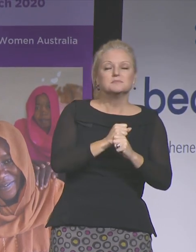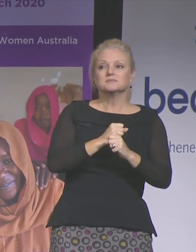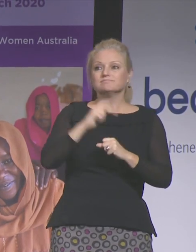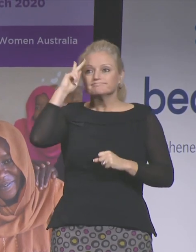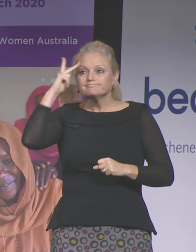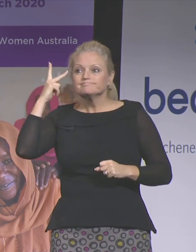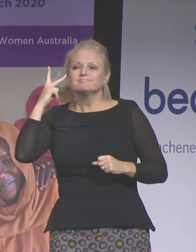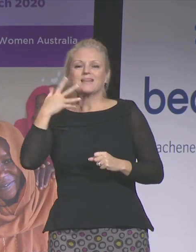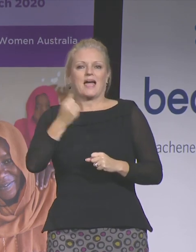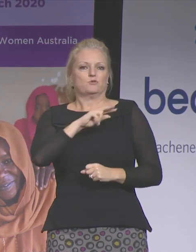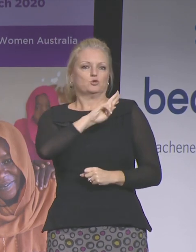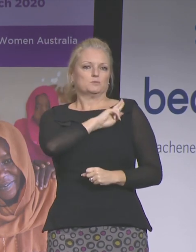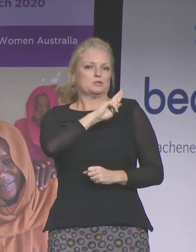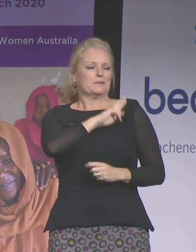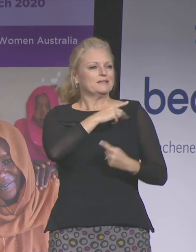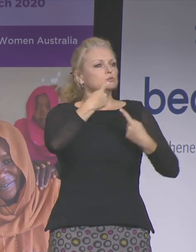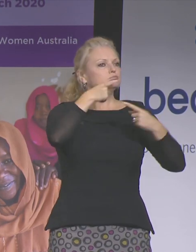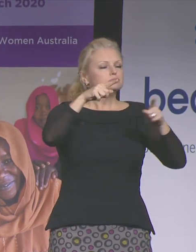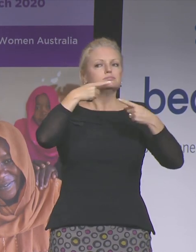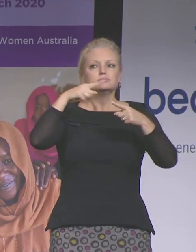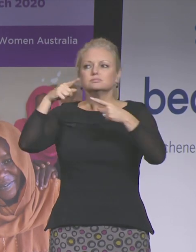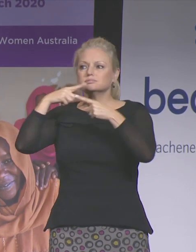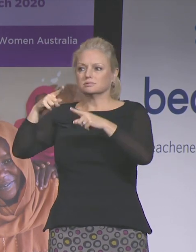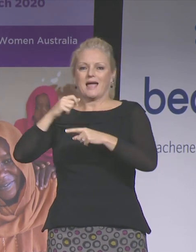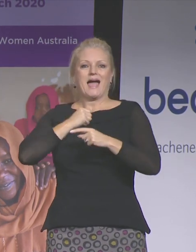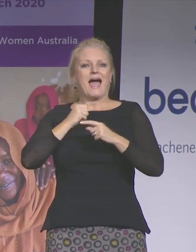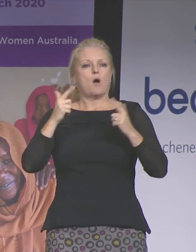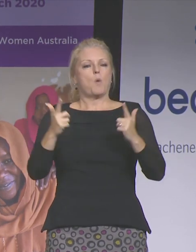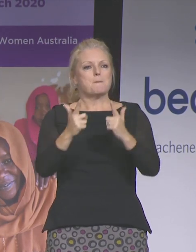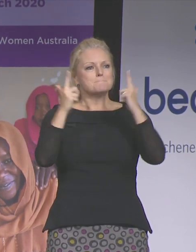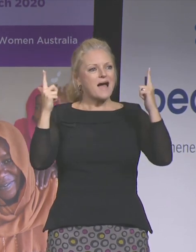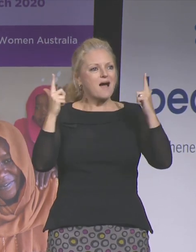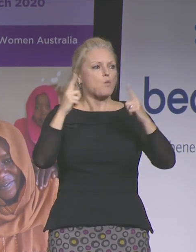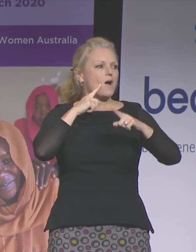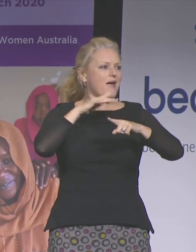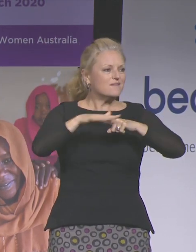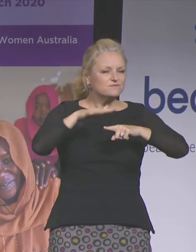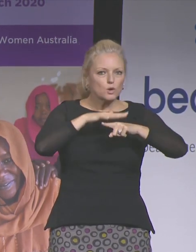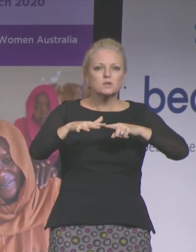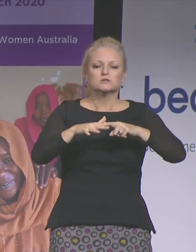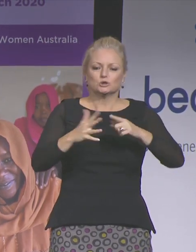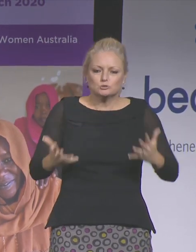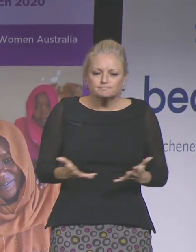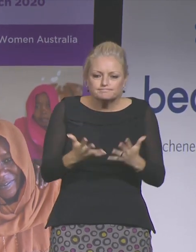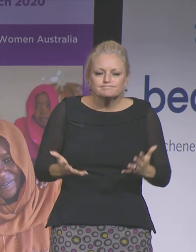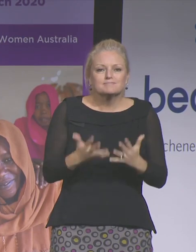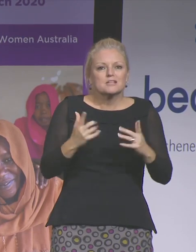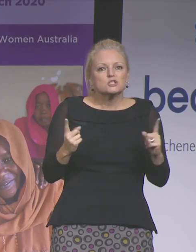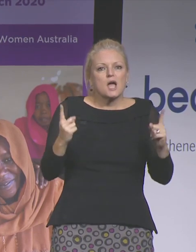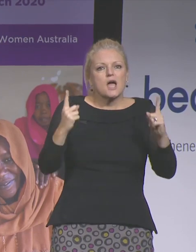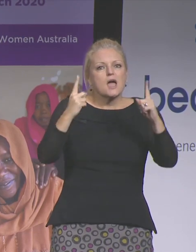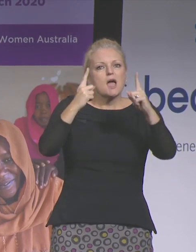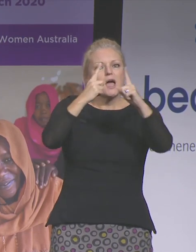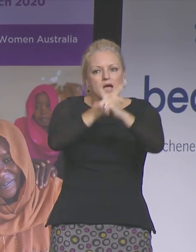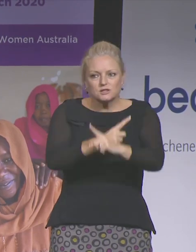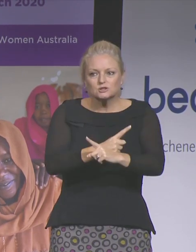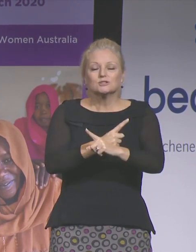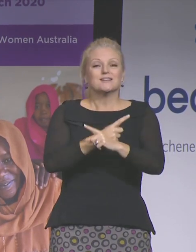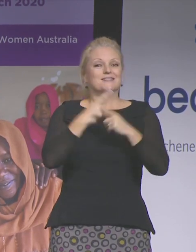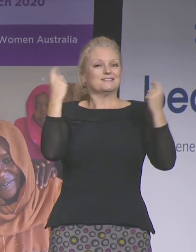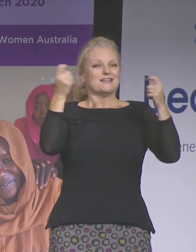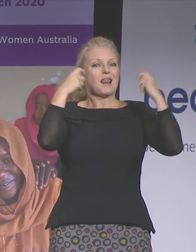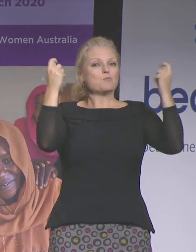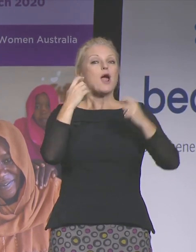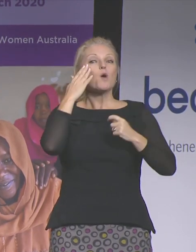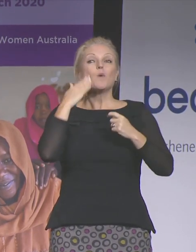to speak, to use our power and influence to drive change, to celebrate women's achievements equally with